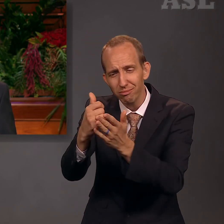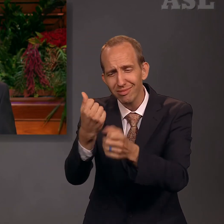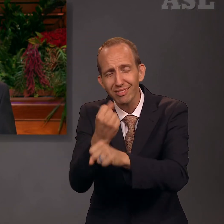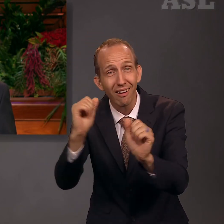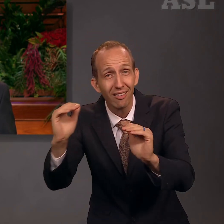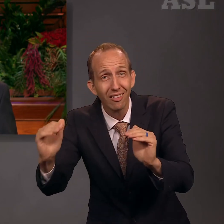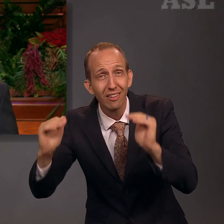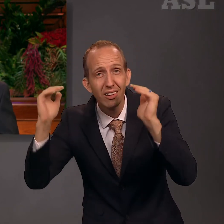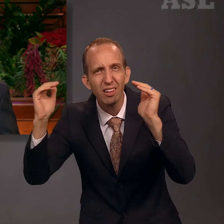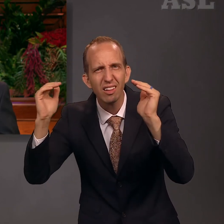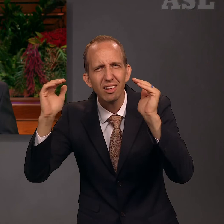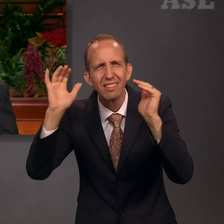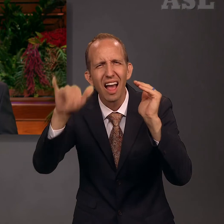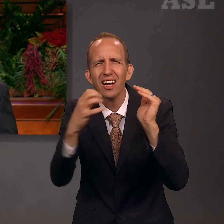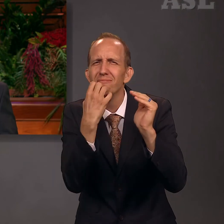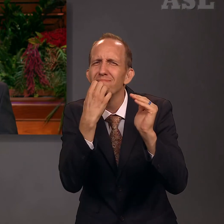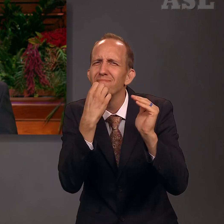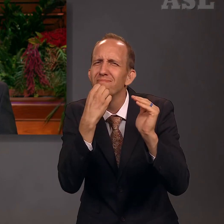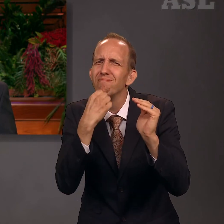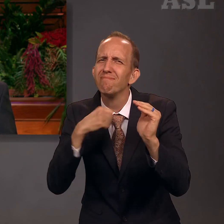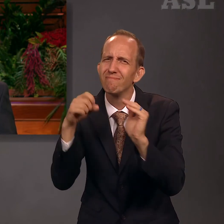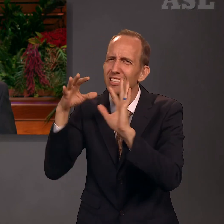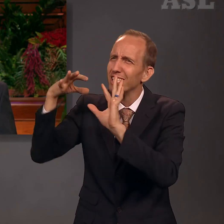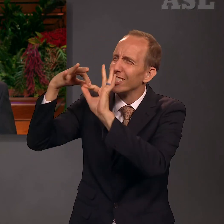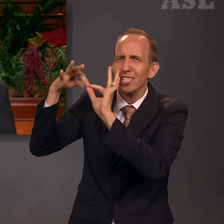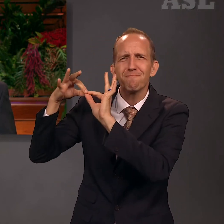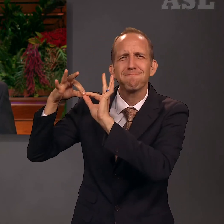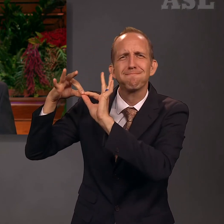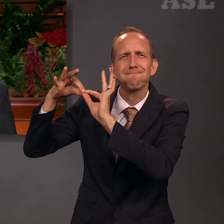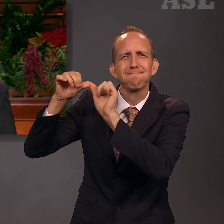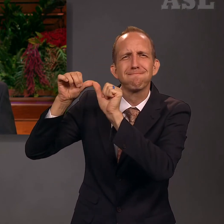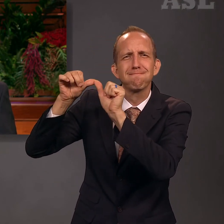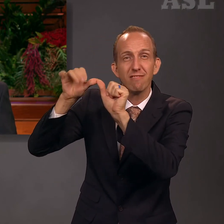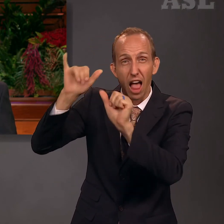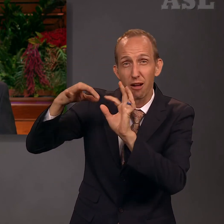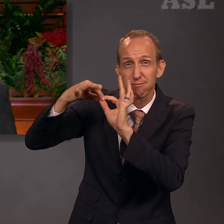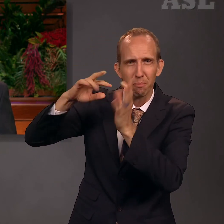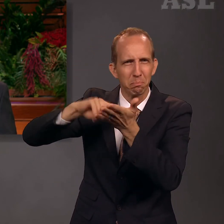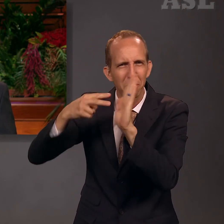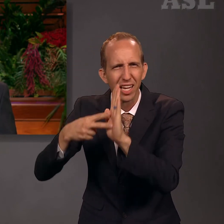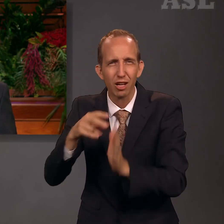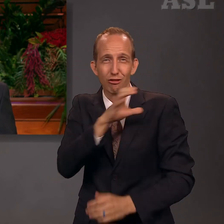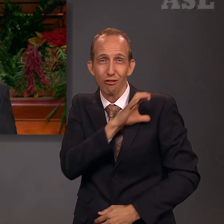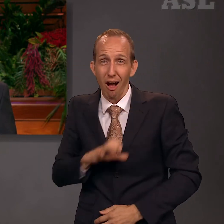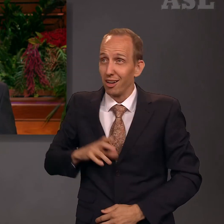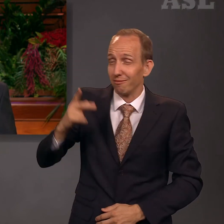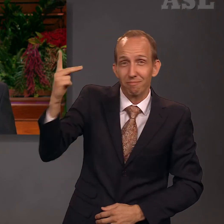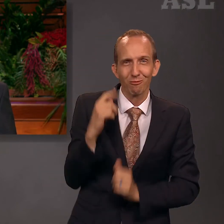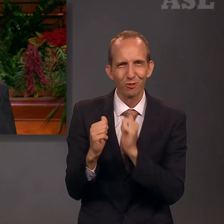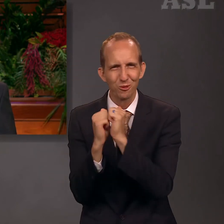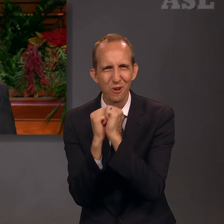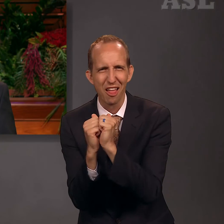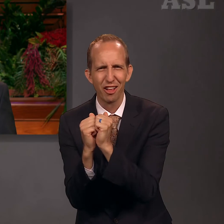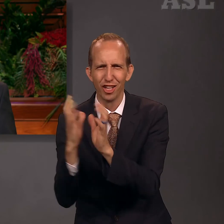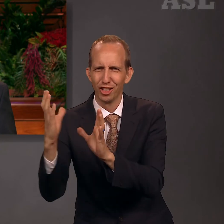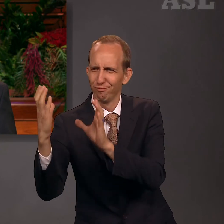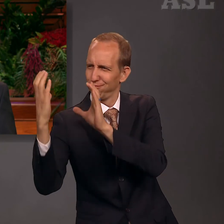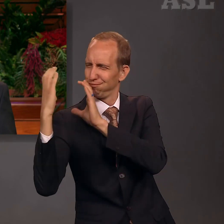This will allow you to be yoked with Christ and receive the power and blessings of godliness.